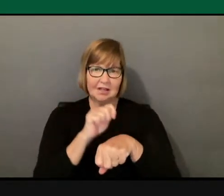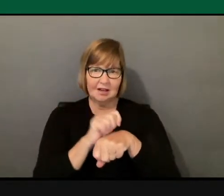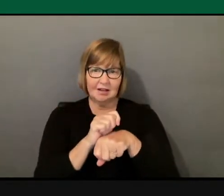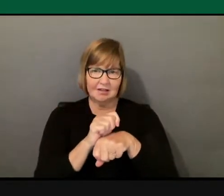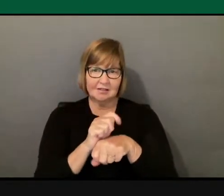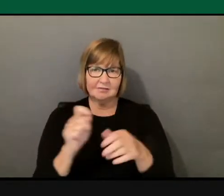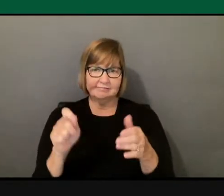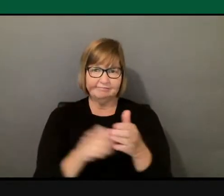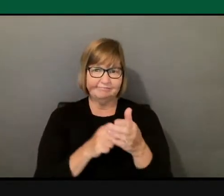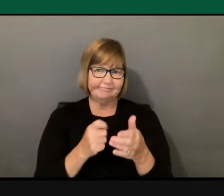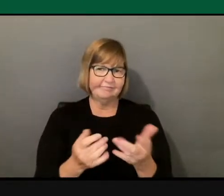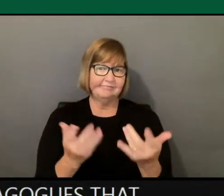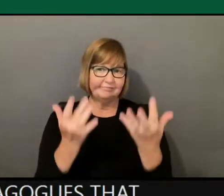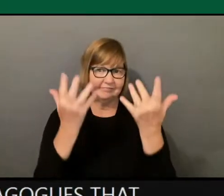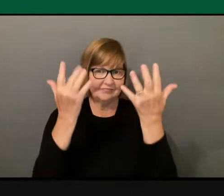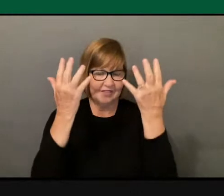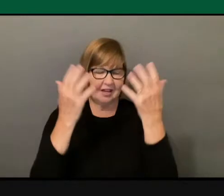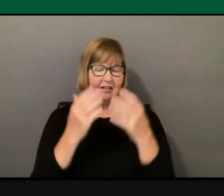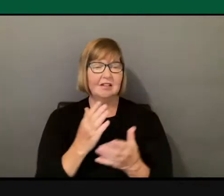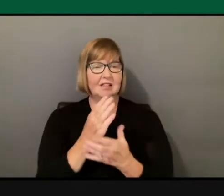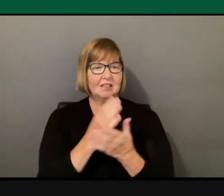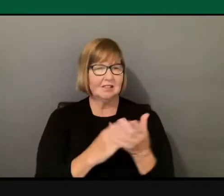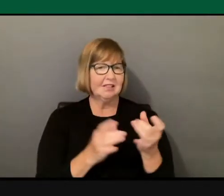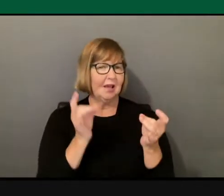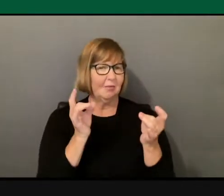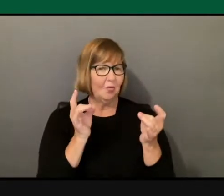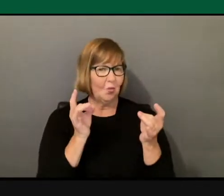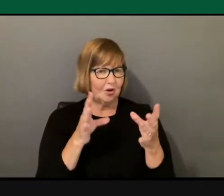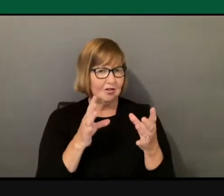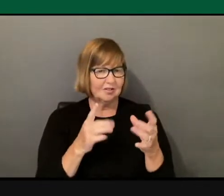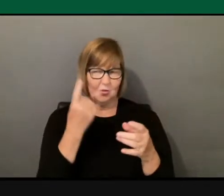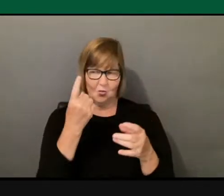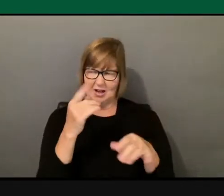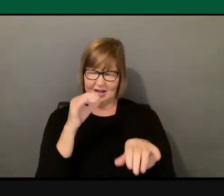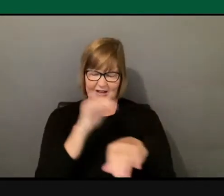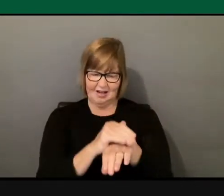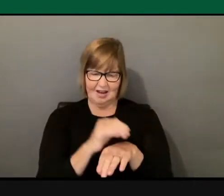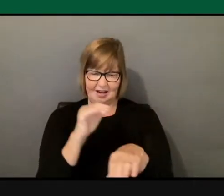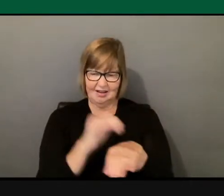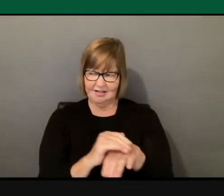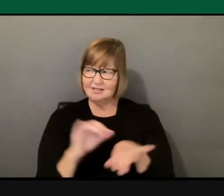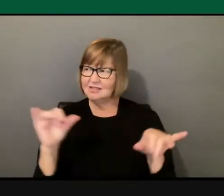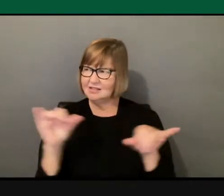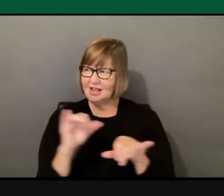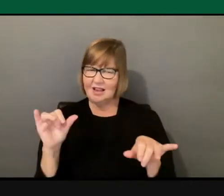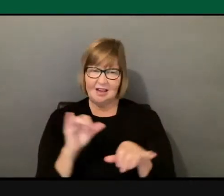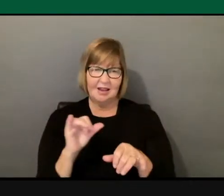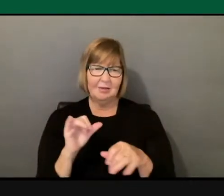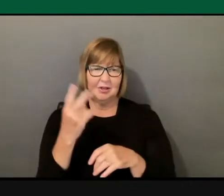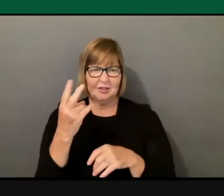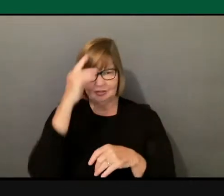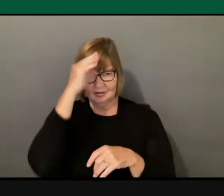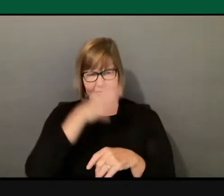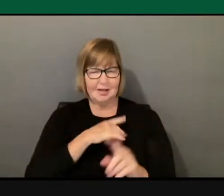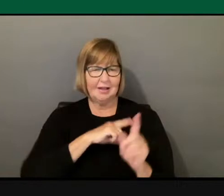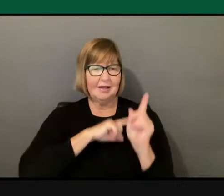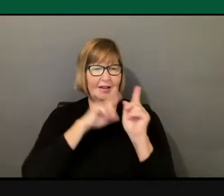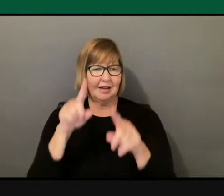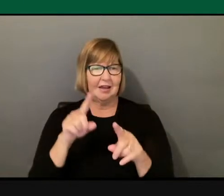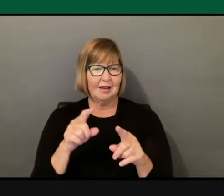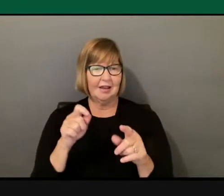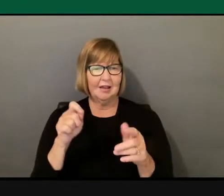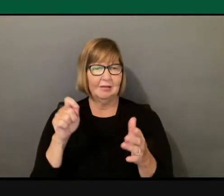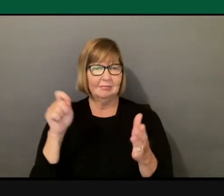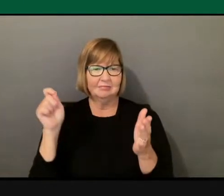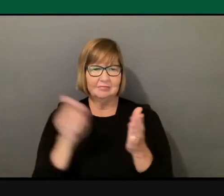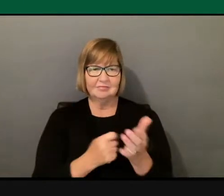Some worse than others, but in one night, somebody came, two men came and torched our sanctuary.